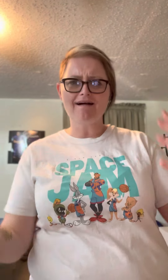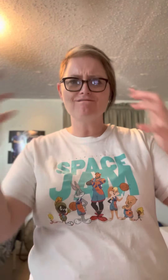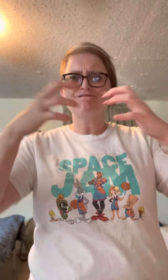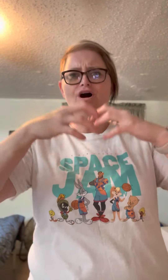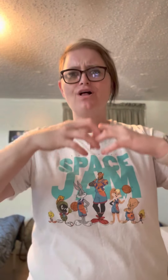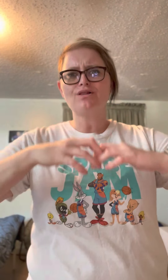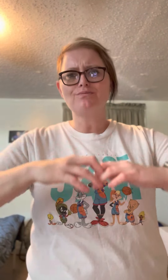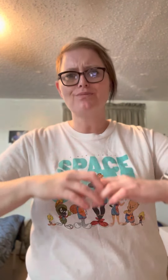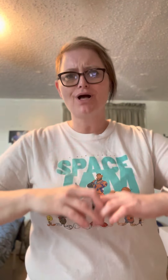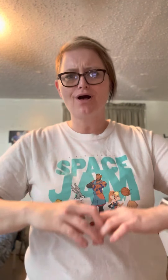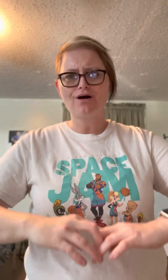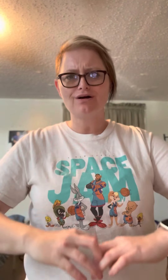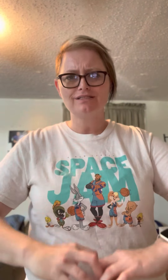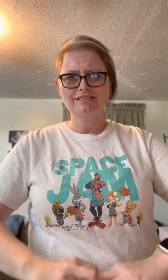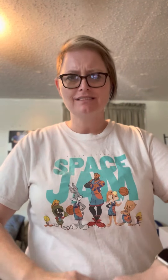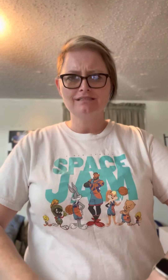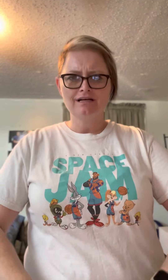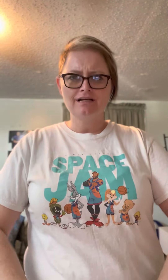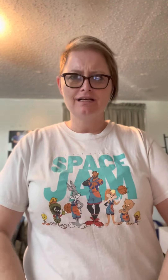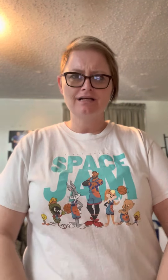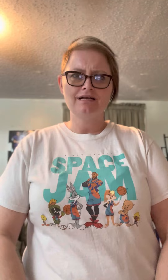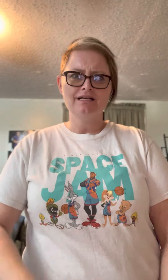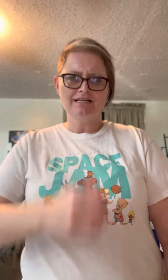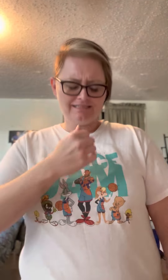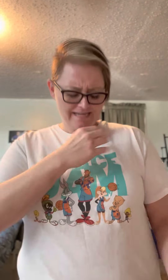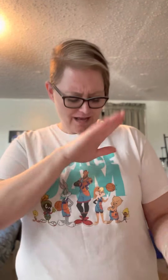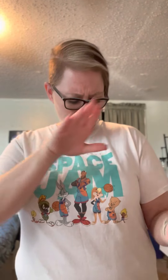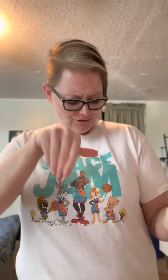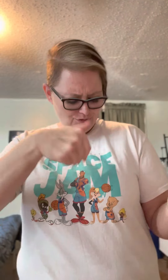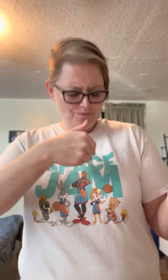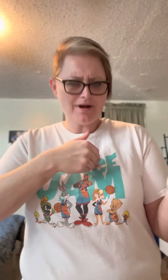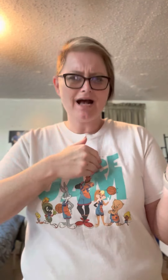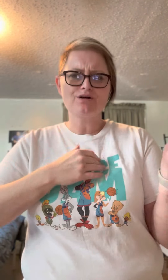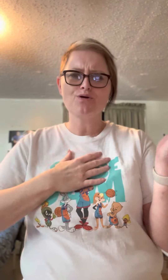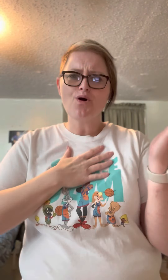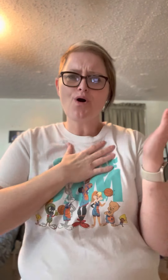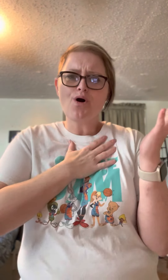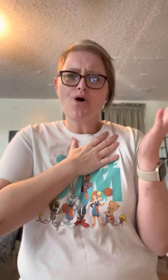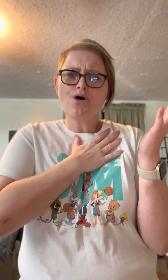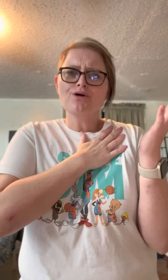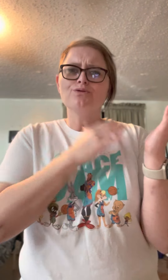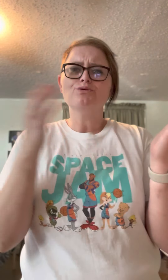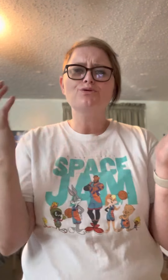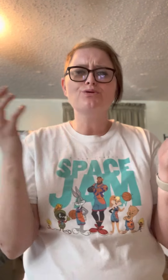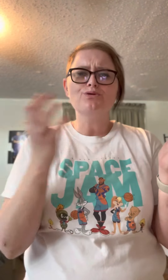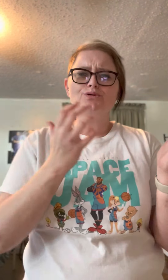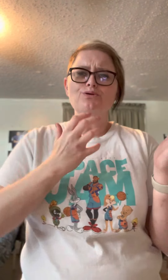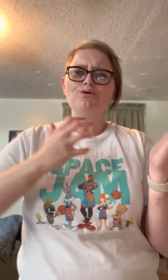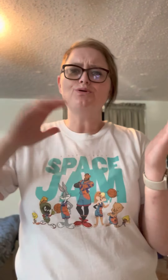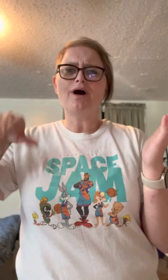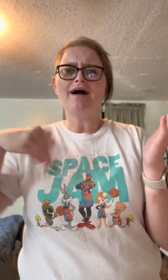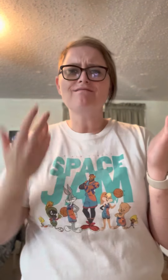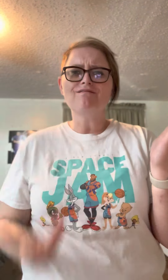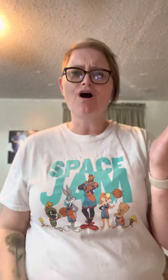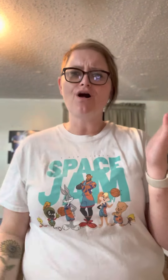Oh, apart Down to my corner Down I fall